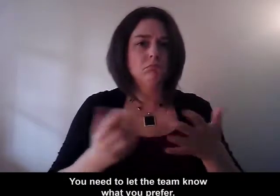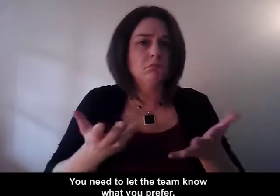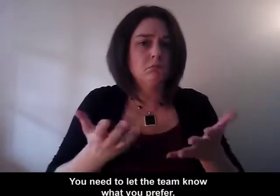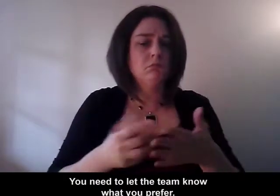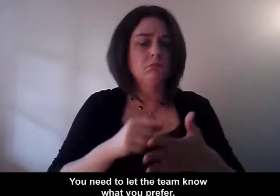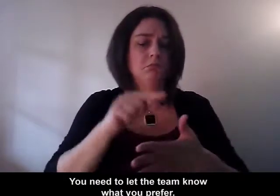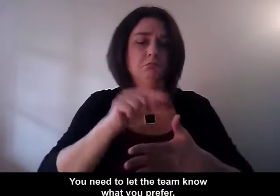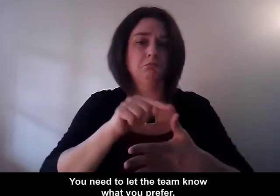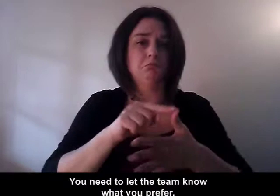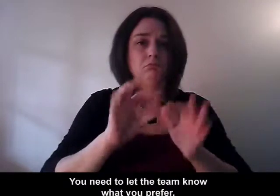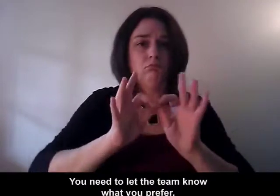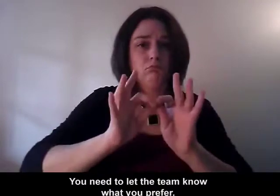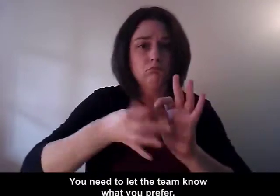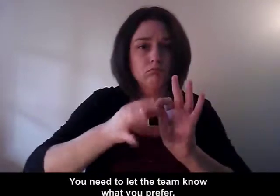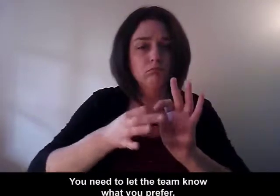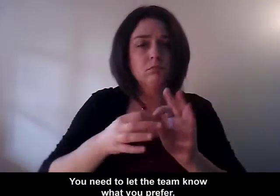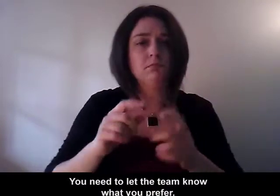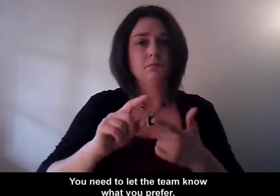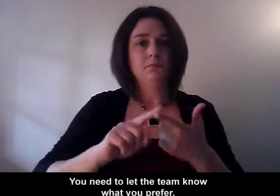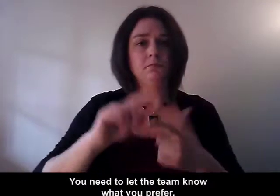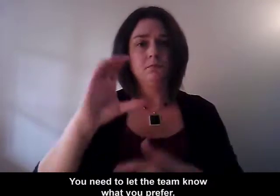You need to let the team know what you prefer.